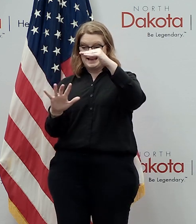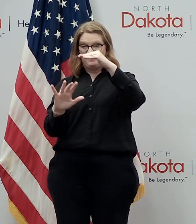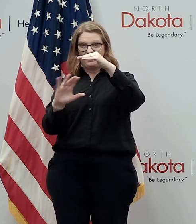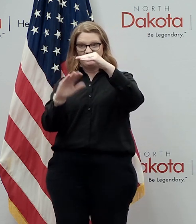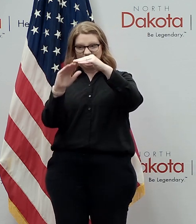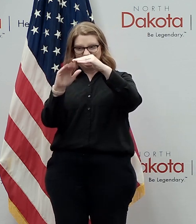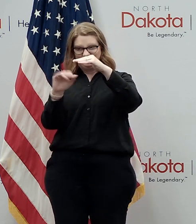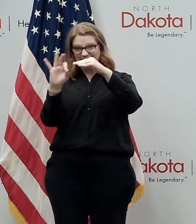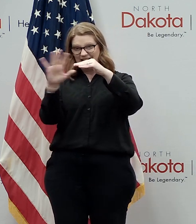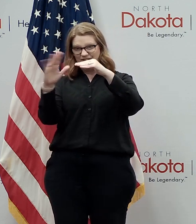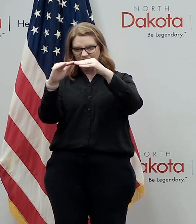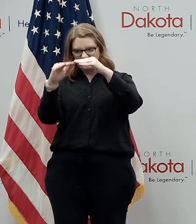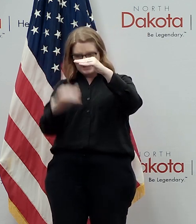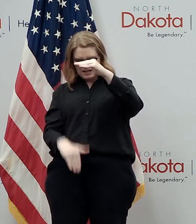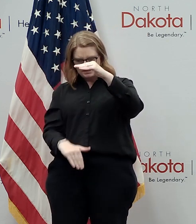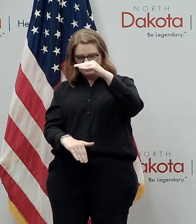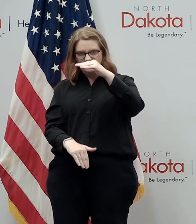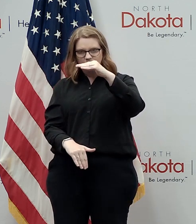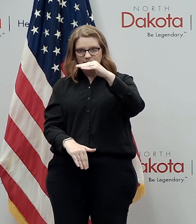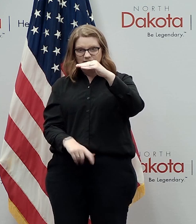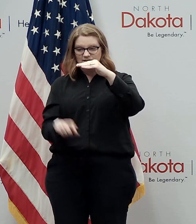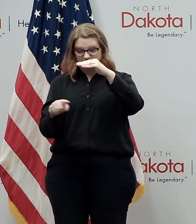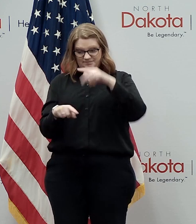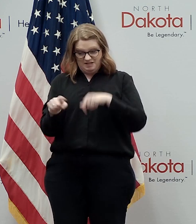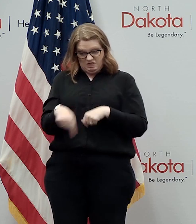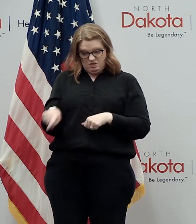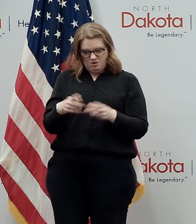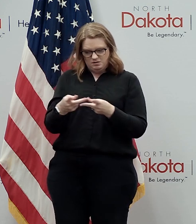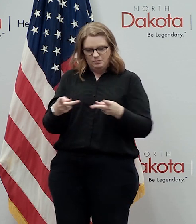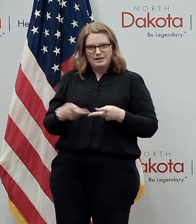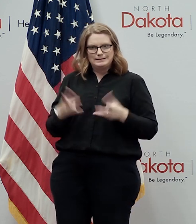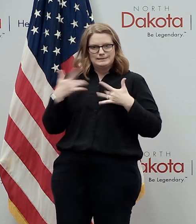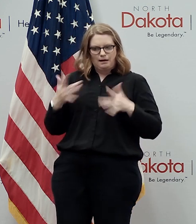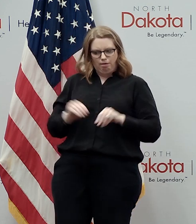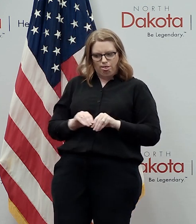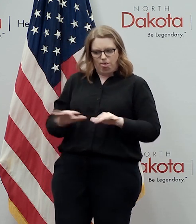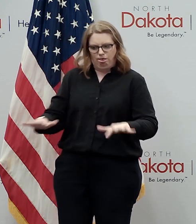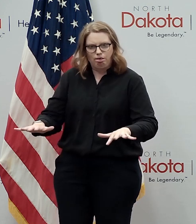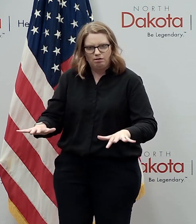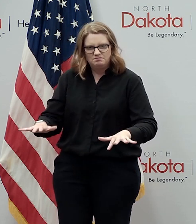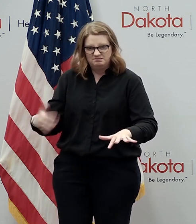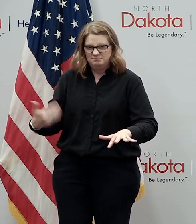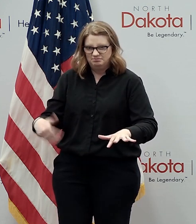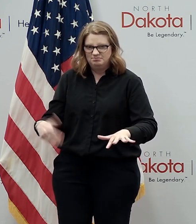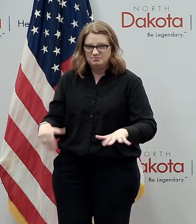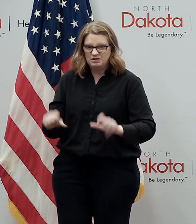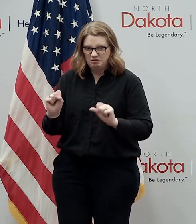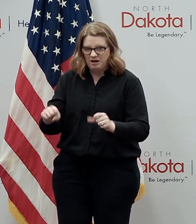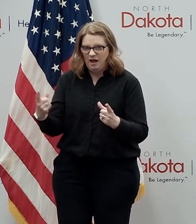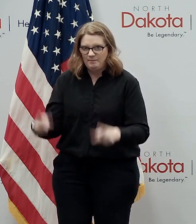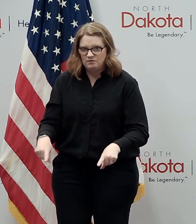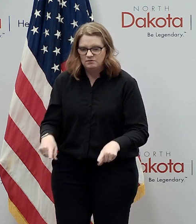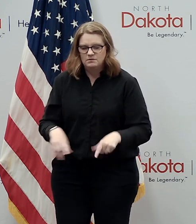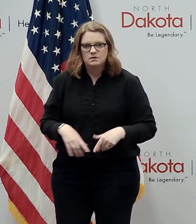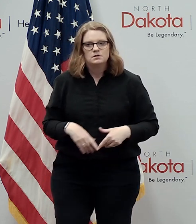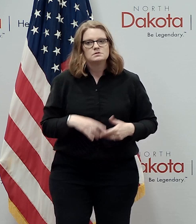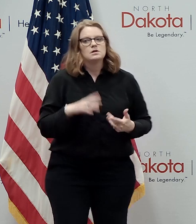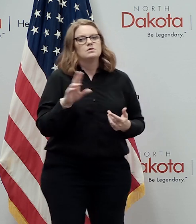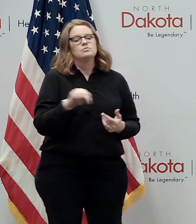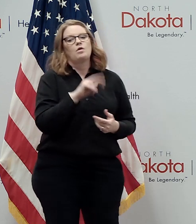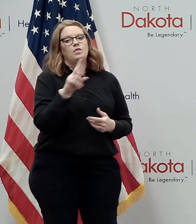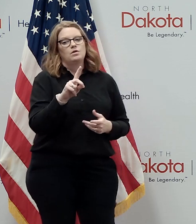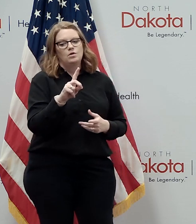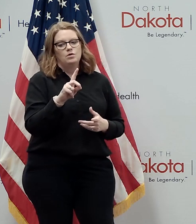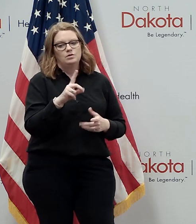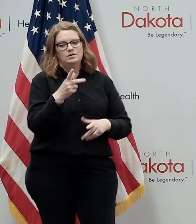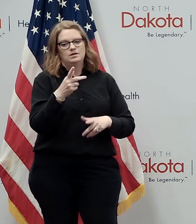schools become vulnerable to outbreaks of disease according to the north dakota immunization information system